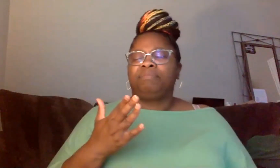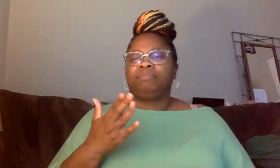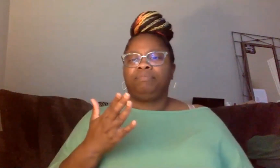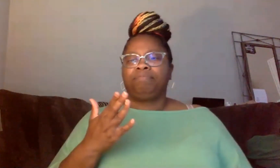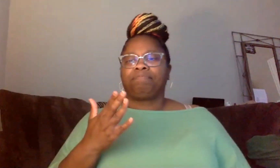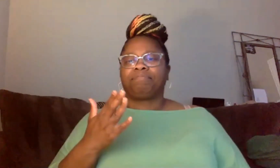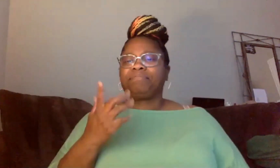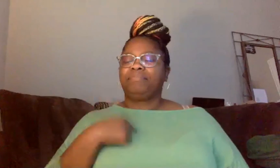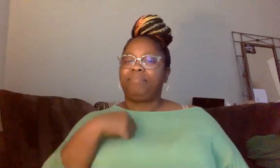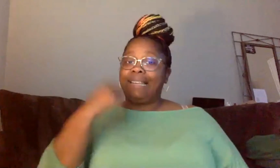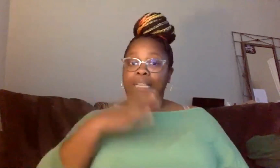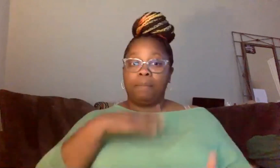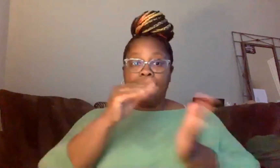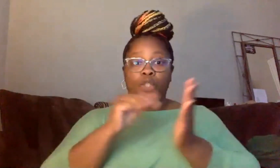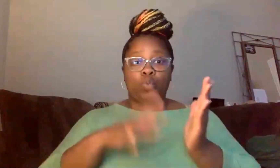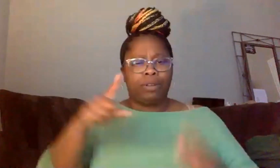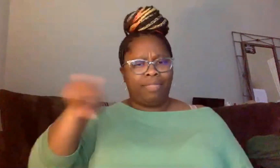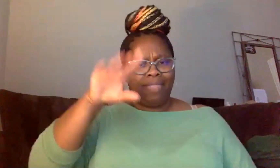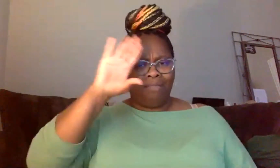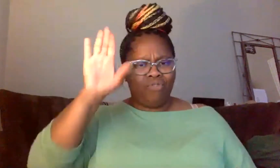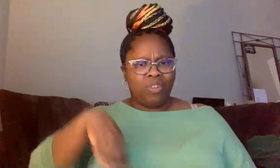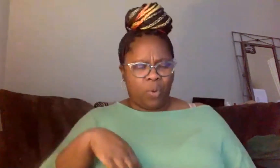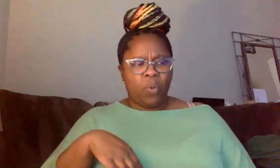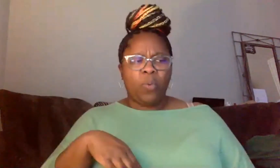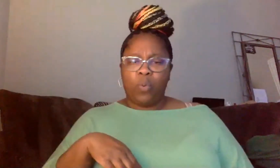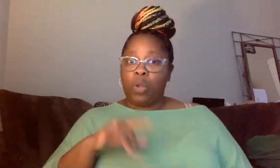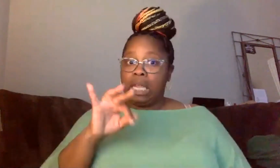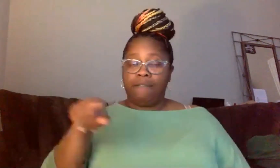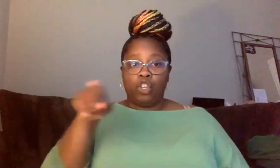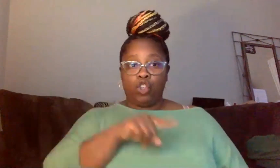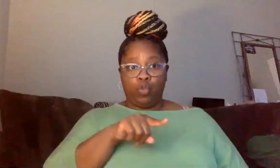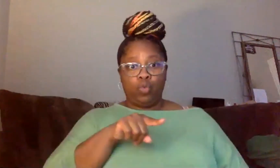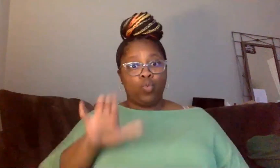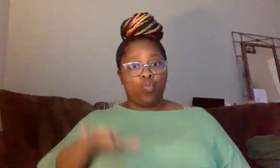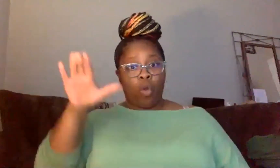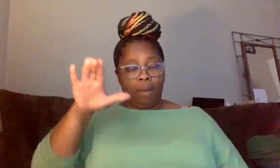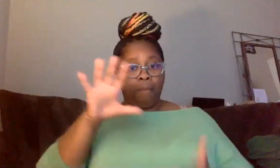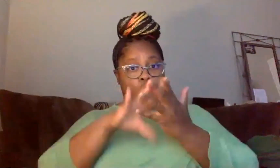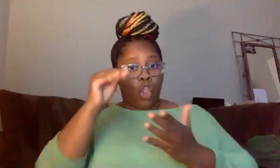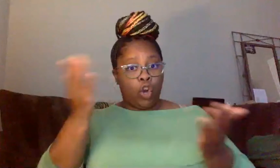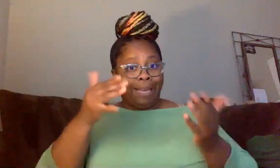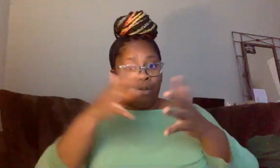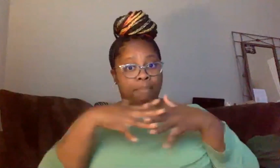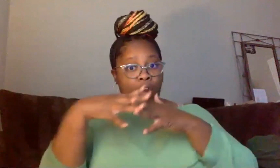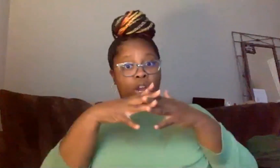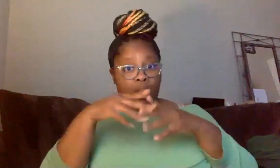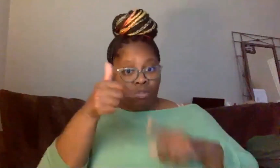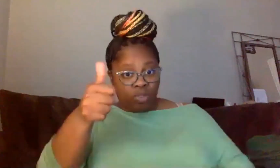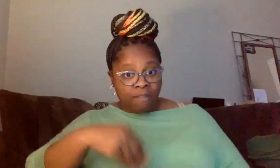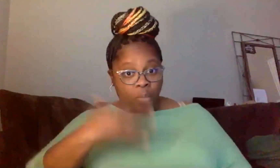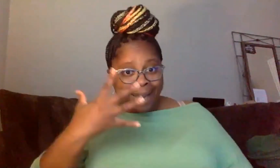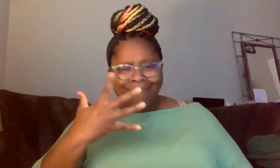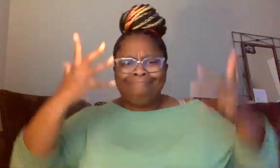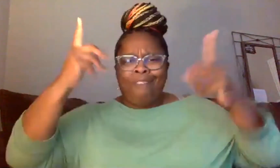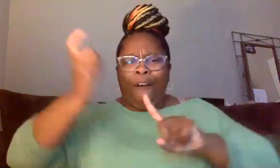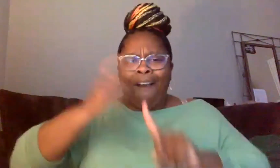know, I tell my students, they know that I, my feeling is if you were educated in America and you're white, you're racist. You know, it's